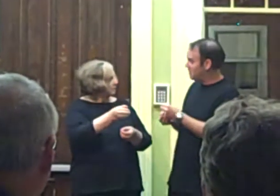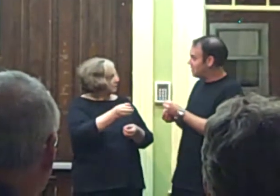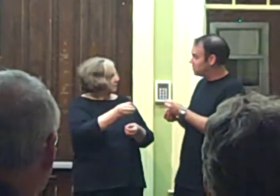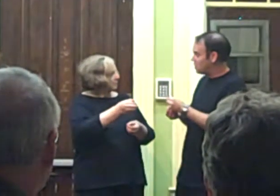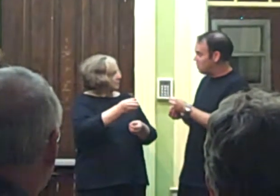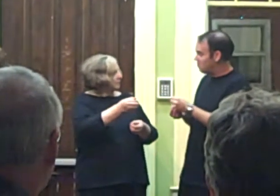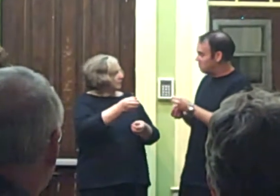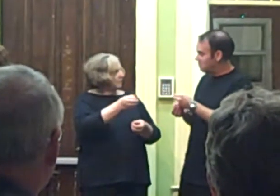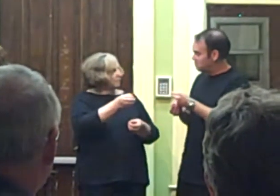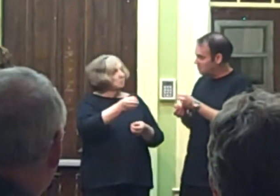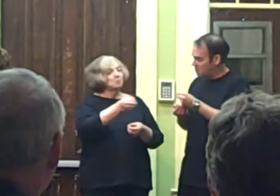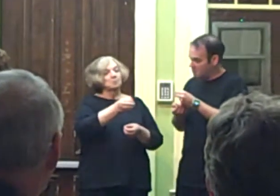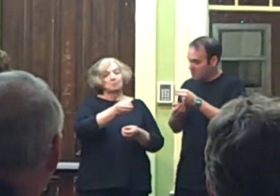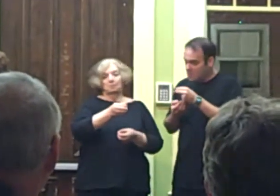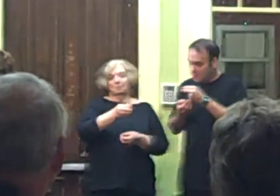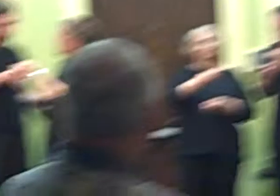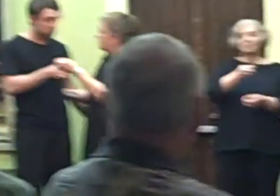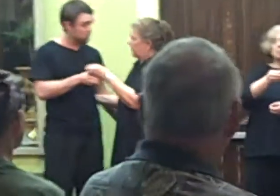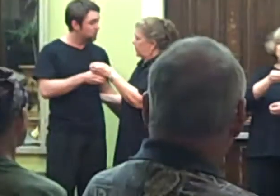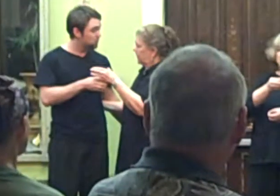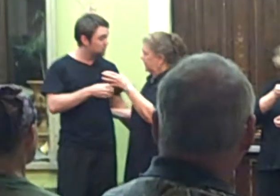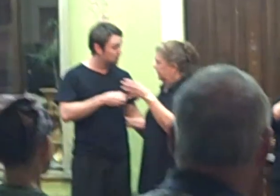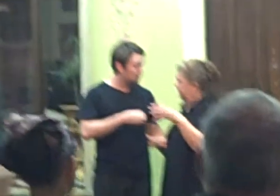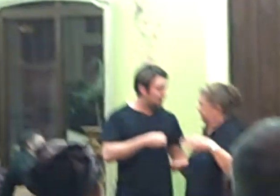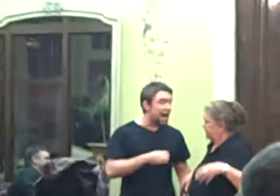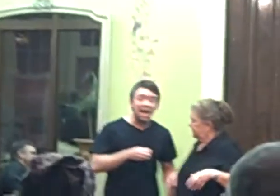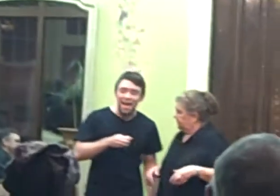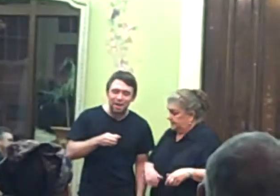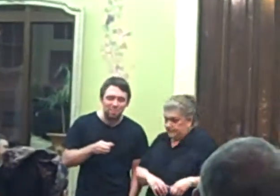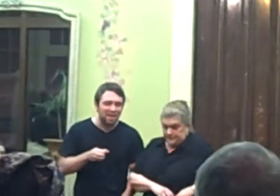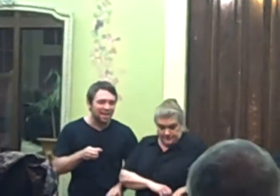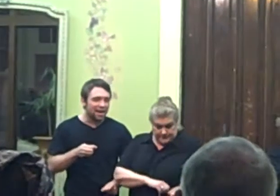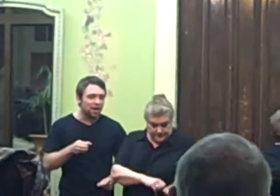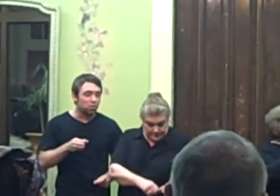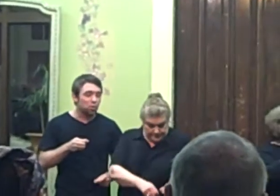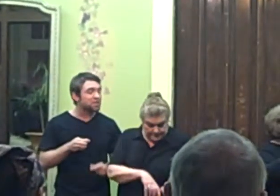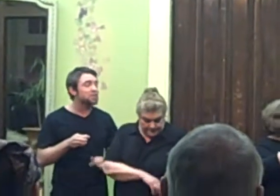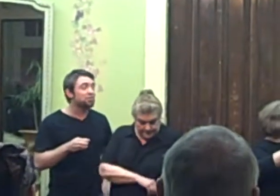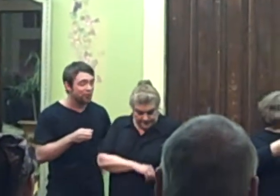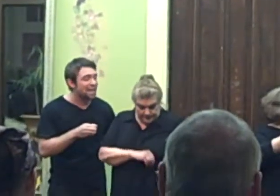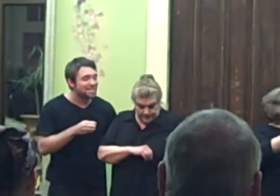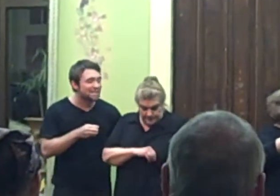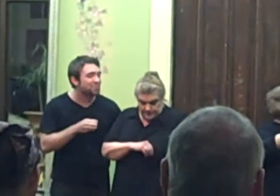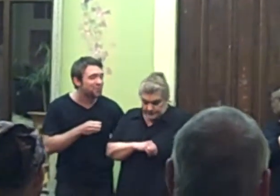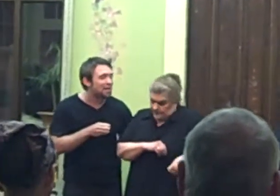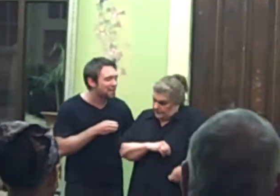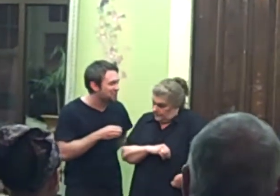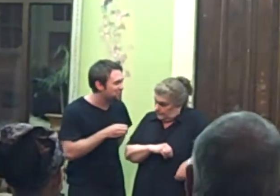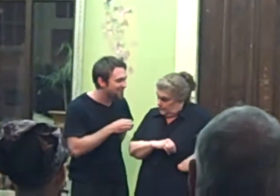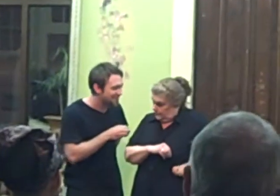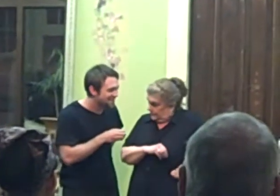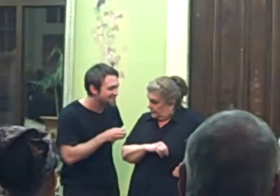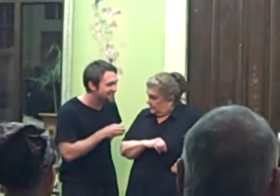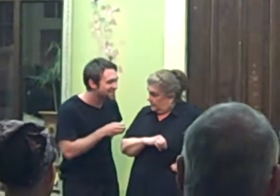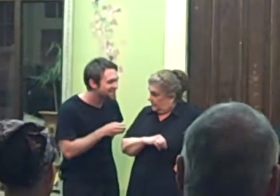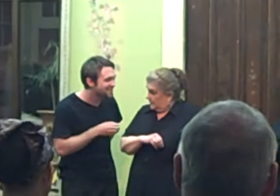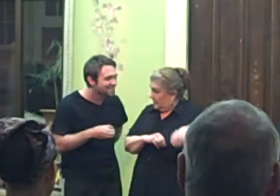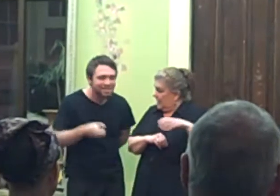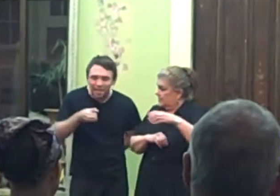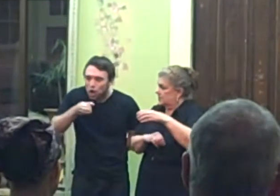large home. You're planning a trip yourself, Edward? I have. I have. With some friends, some family friends. Yes.